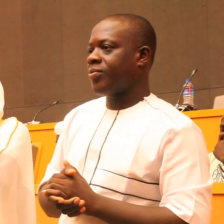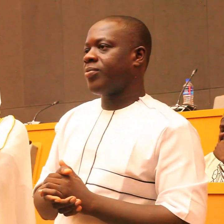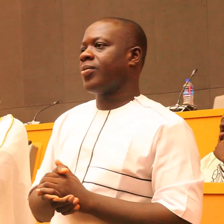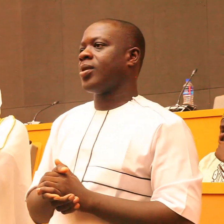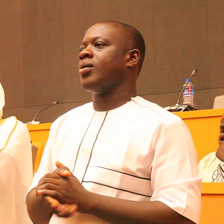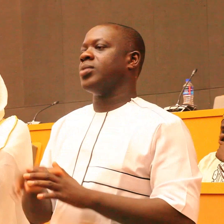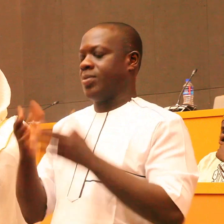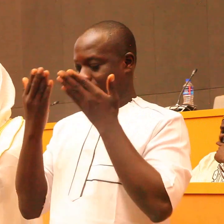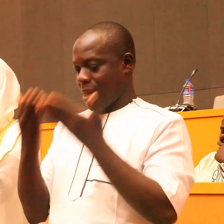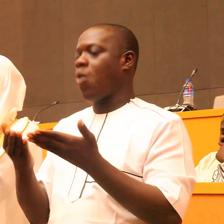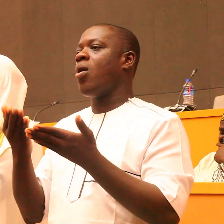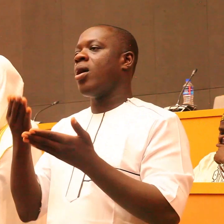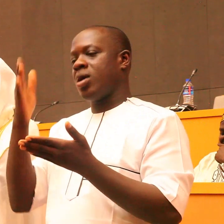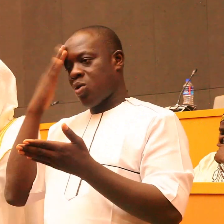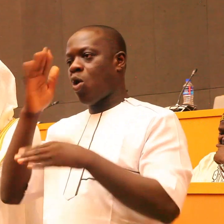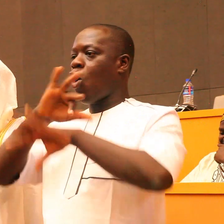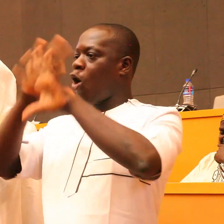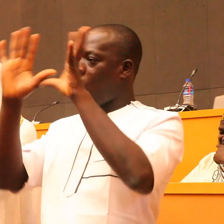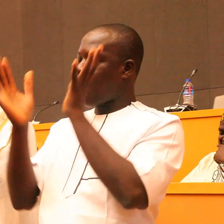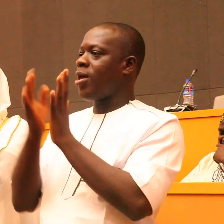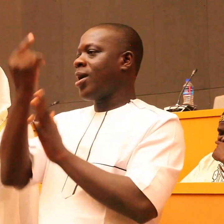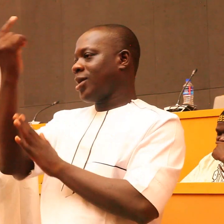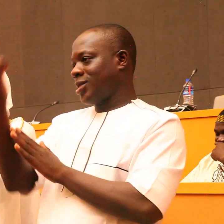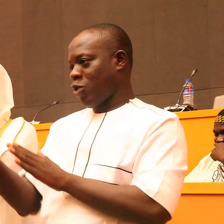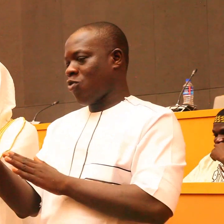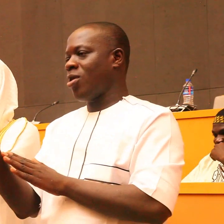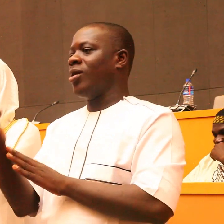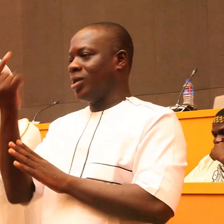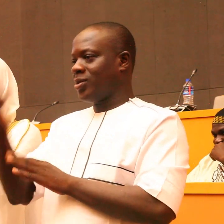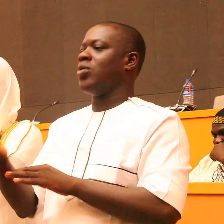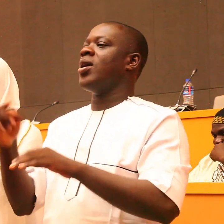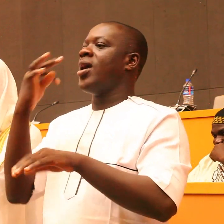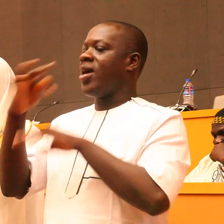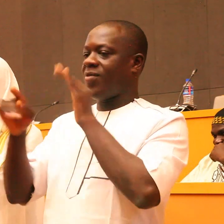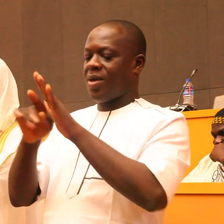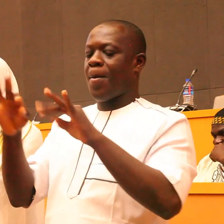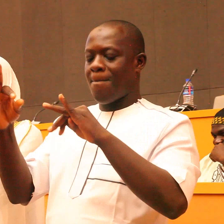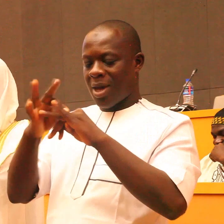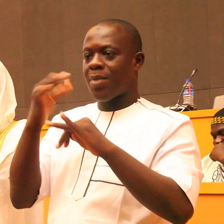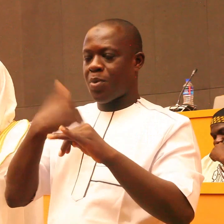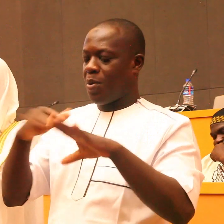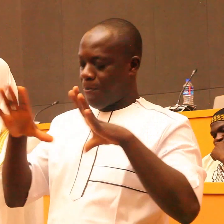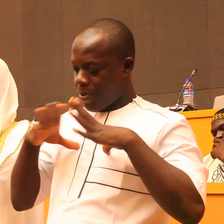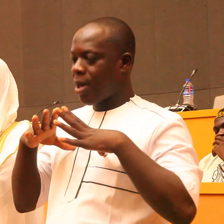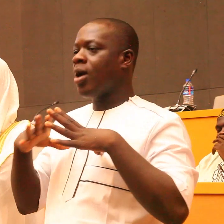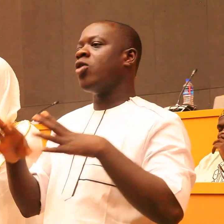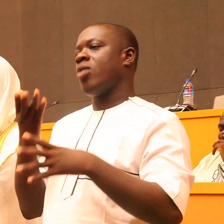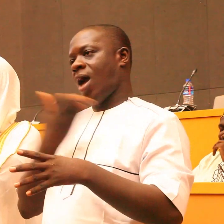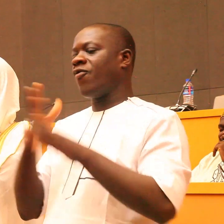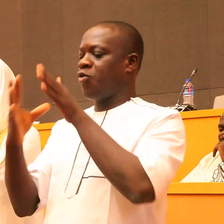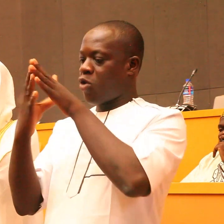by now all the bachelors even the married people are ready to grab a copy from Mawadja